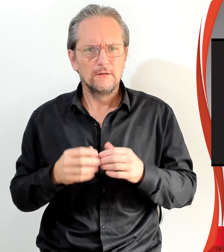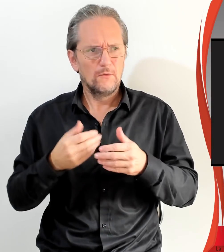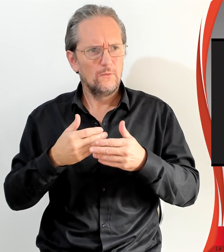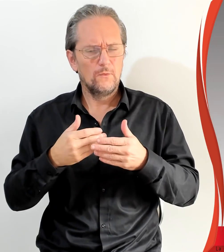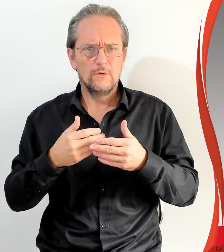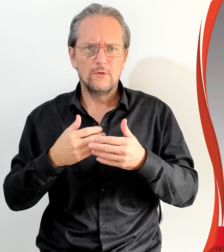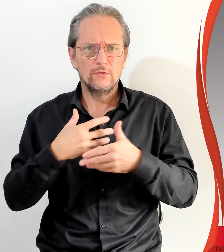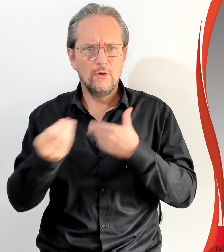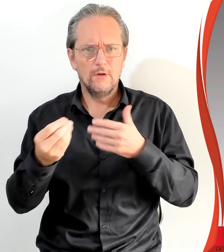I'm to Thank